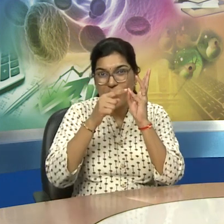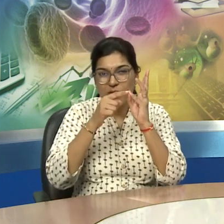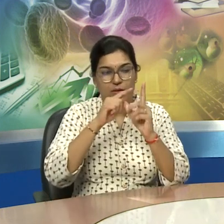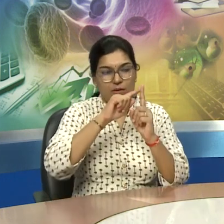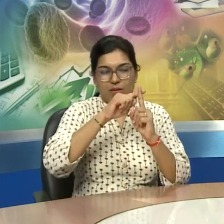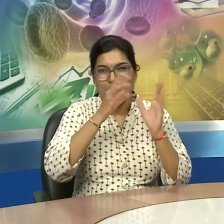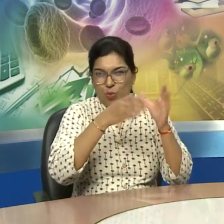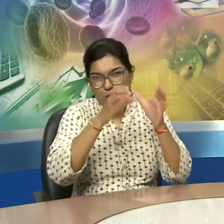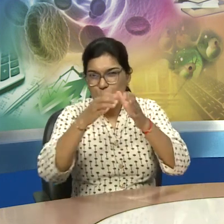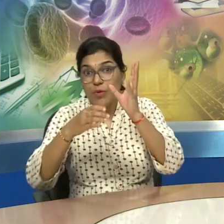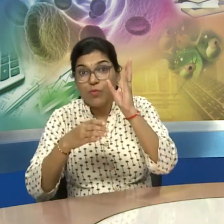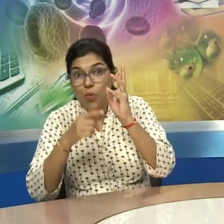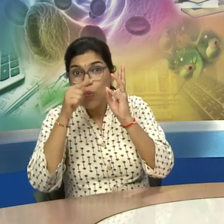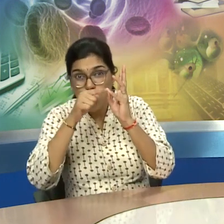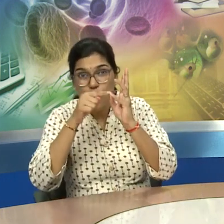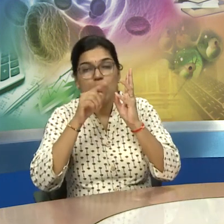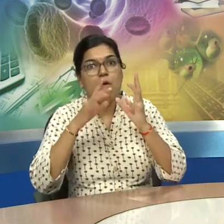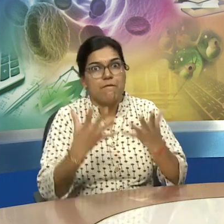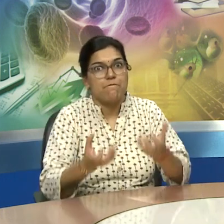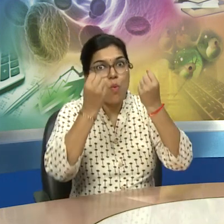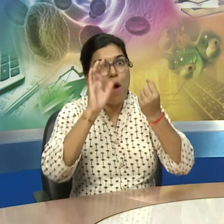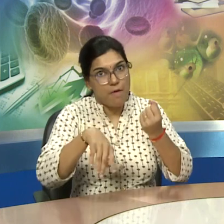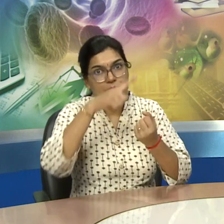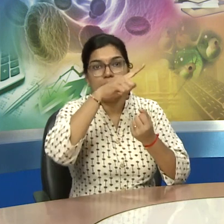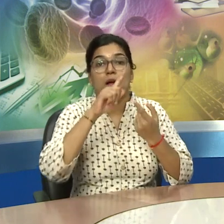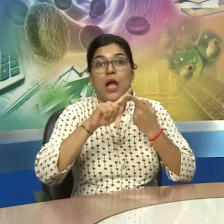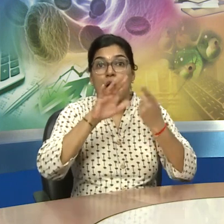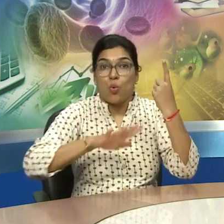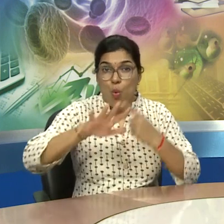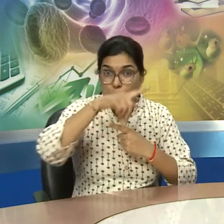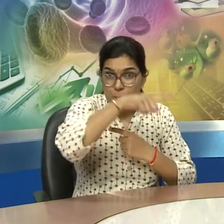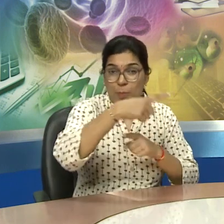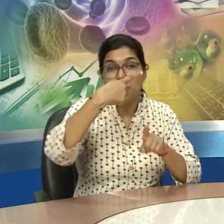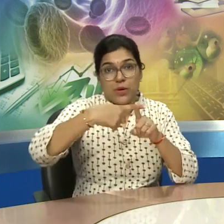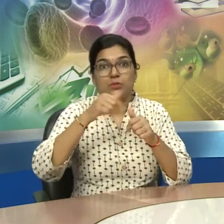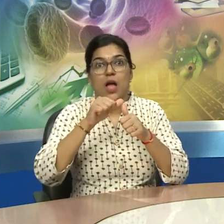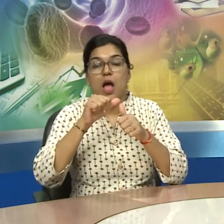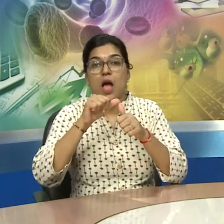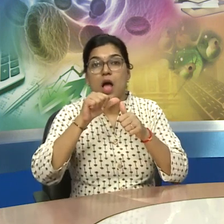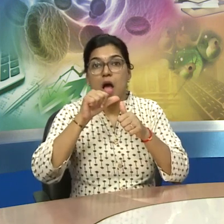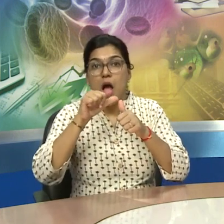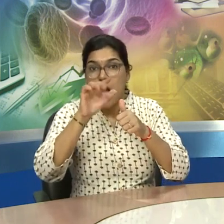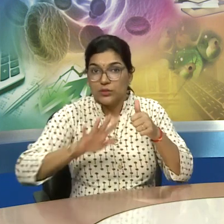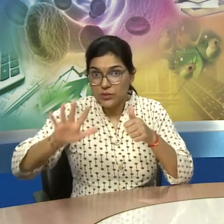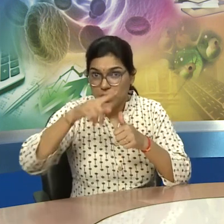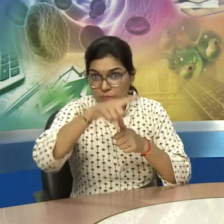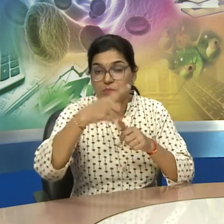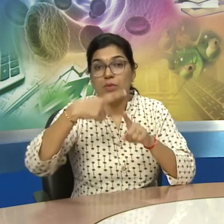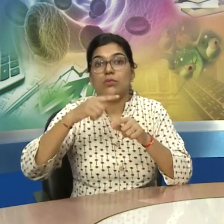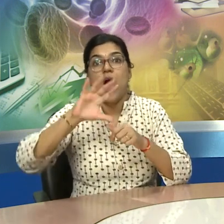and this fourth species was found in europe